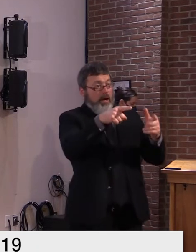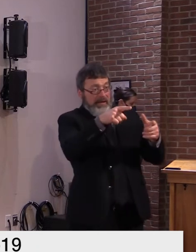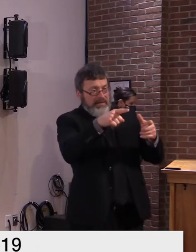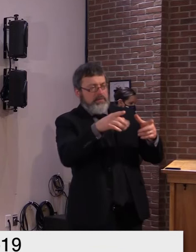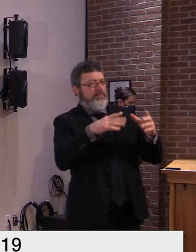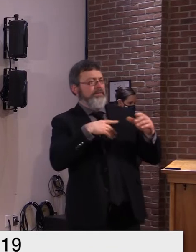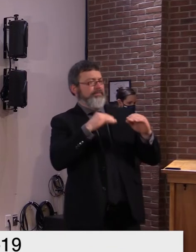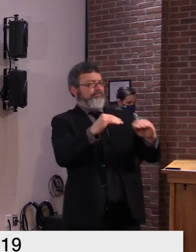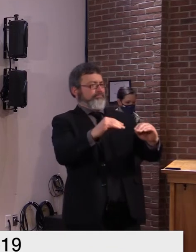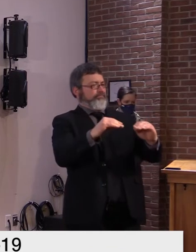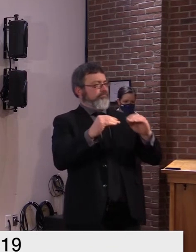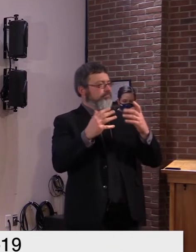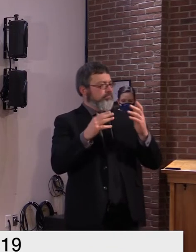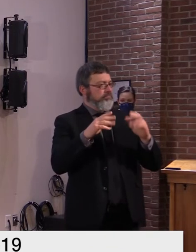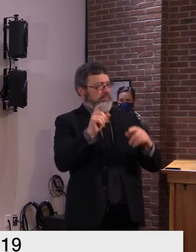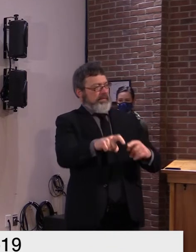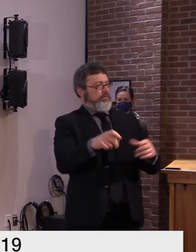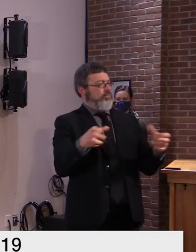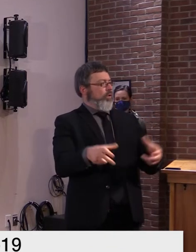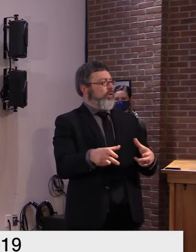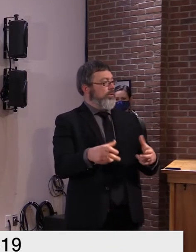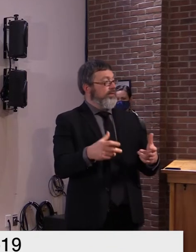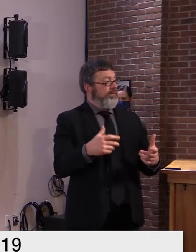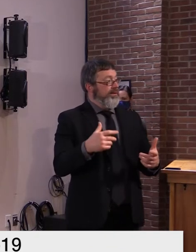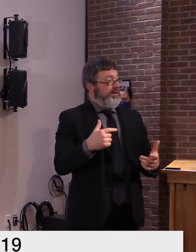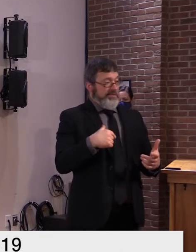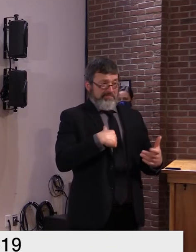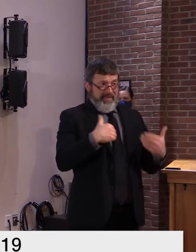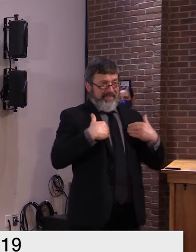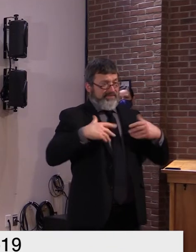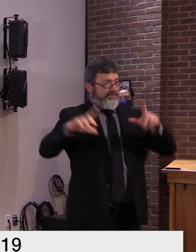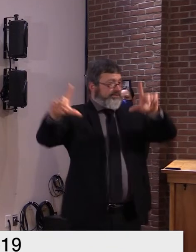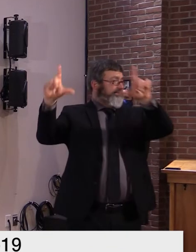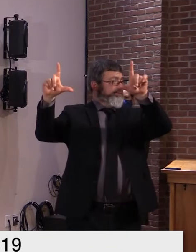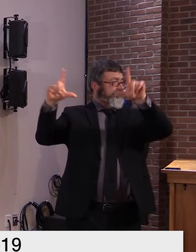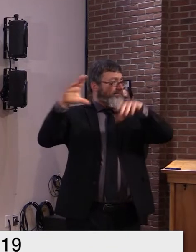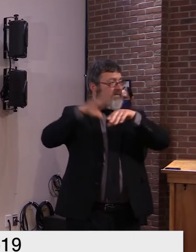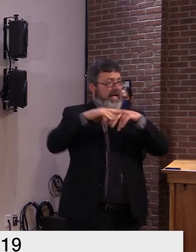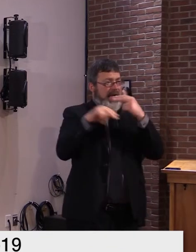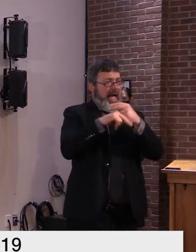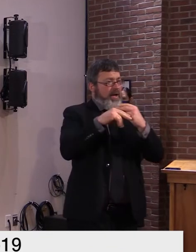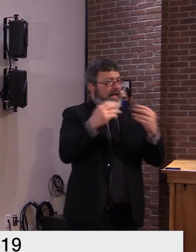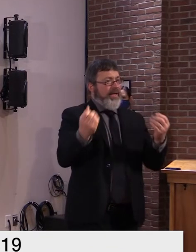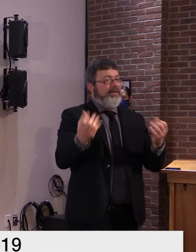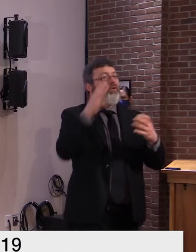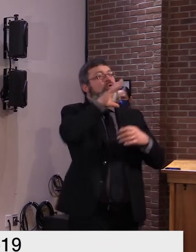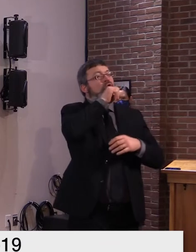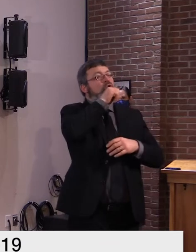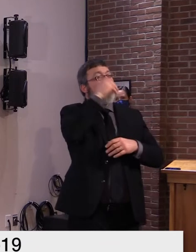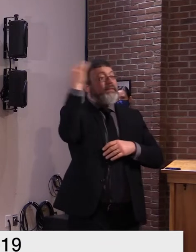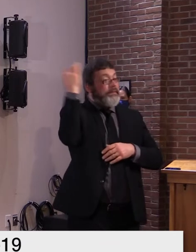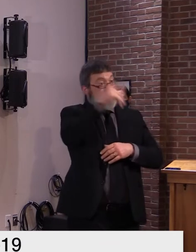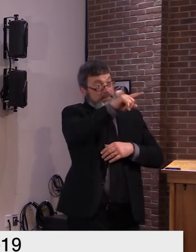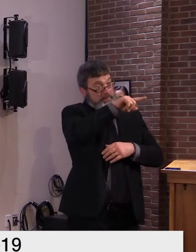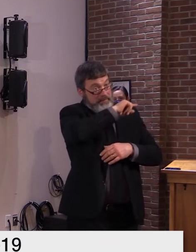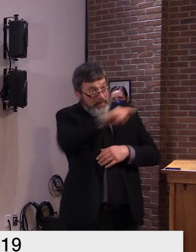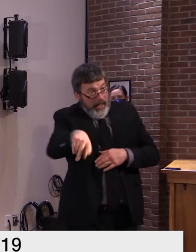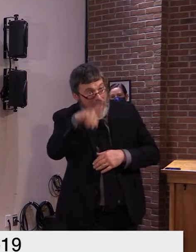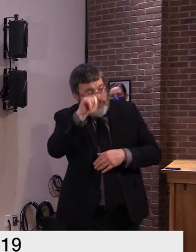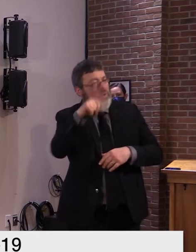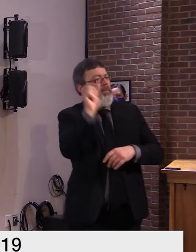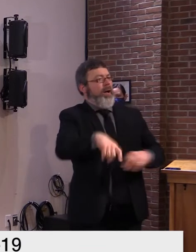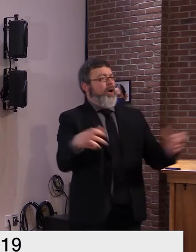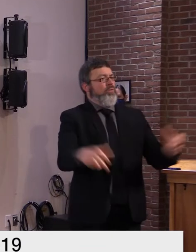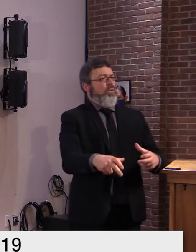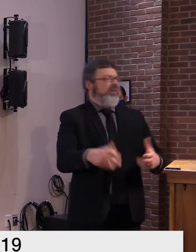about on the interstate um as you're exiting the interstate these areas have a lot of information on it the department of exploration and